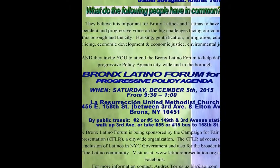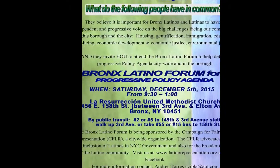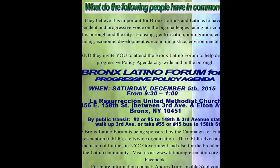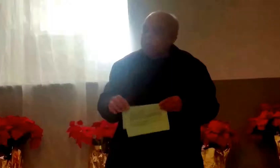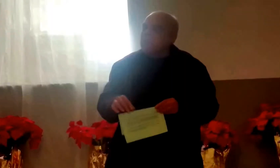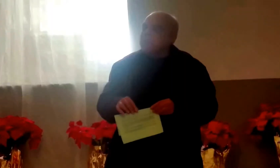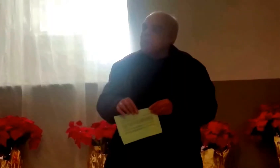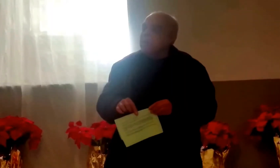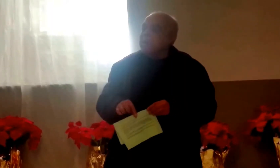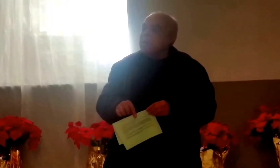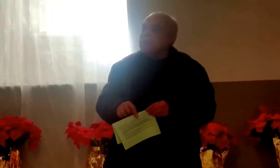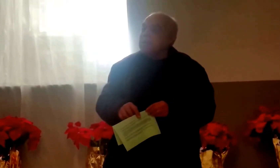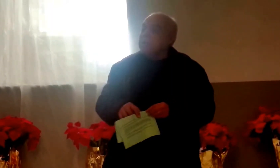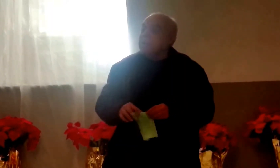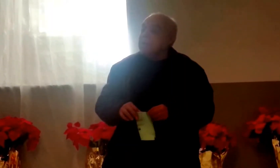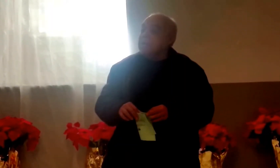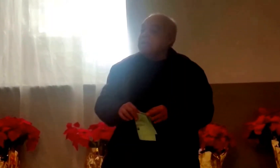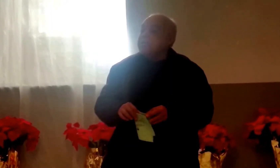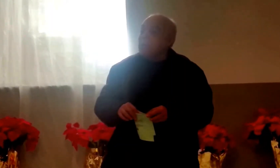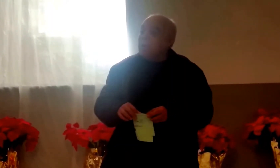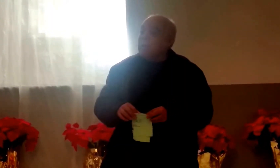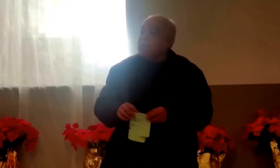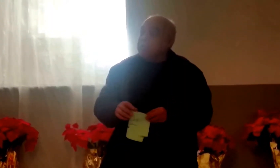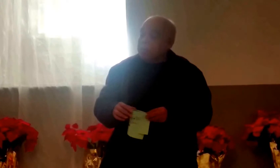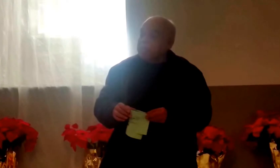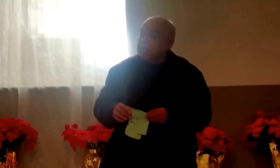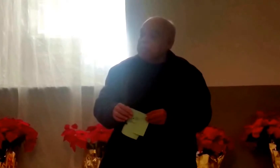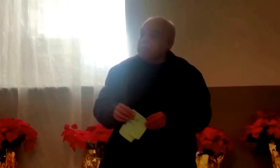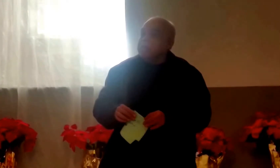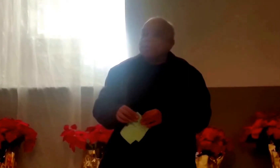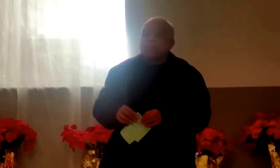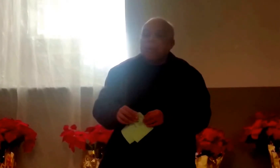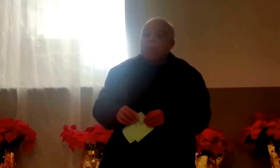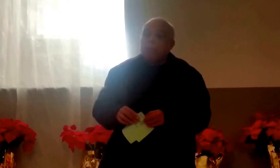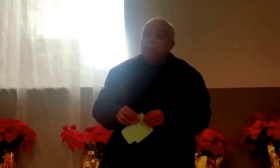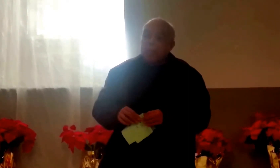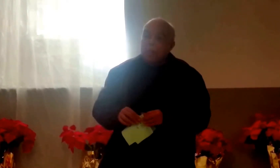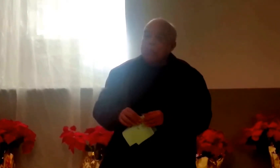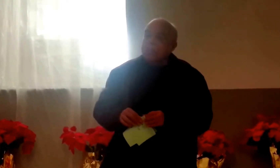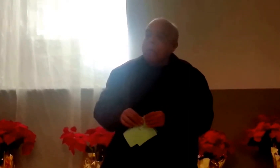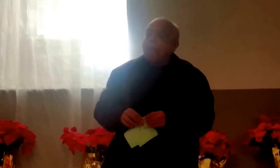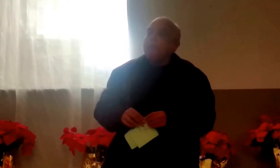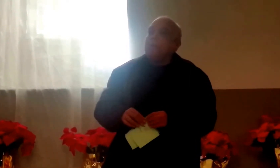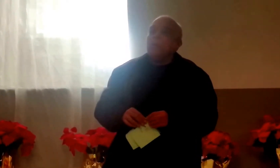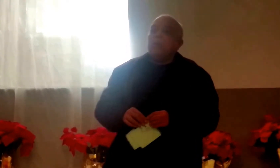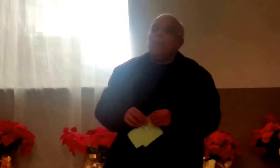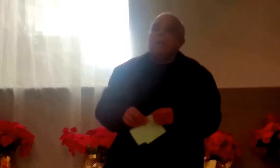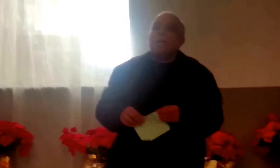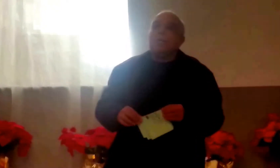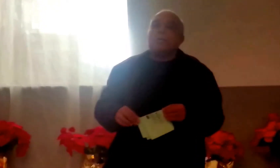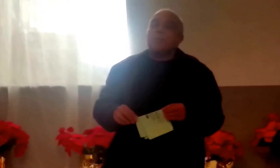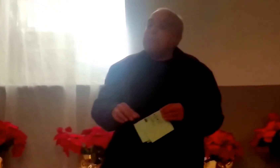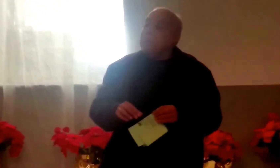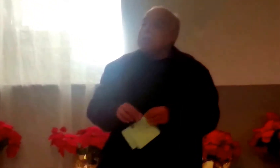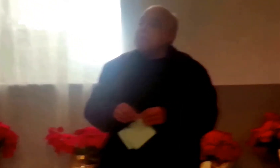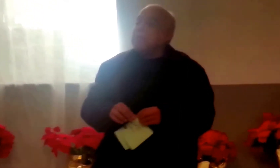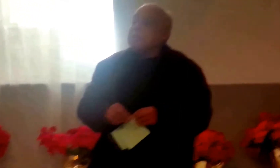I'm not aware of the really very historical period, the historical period where the Speaker of the